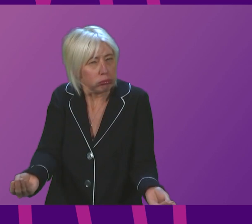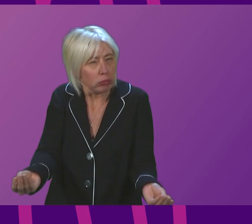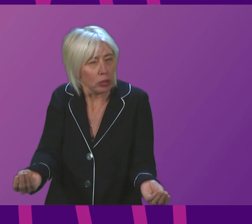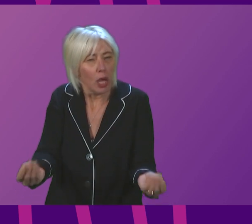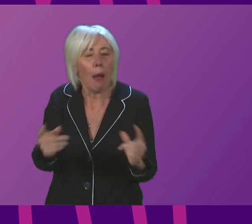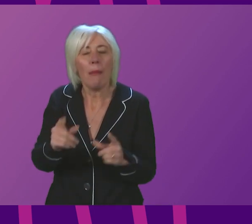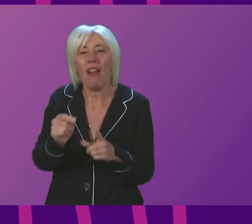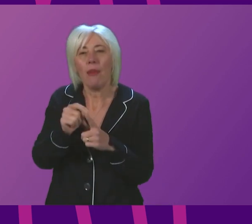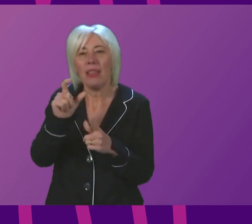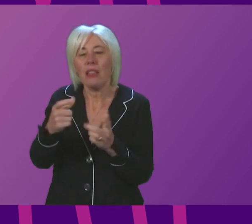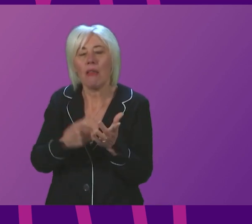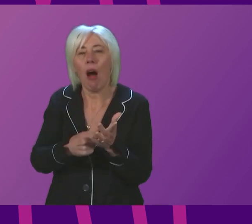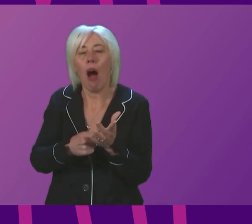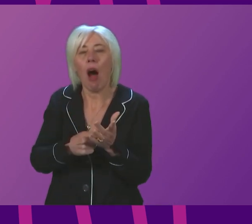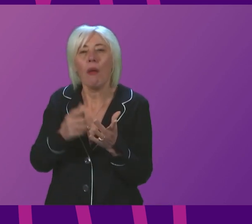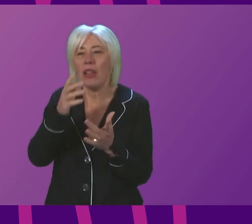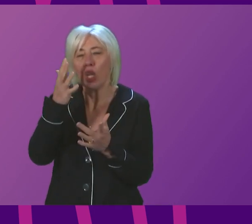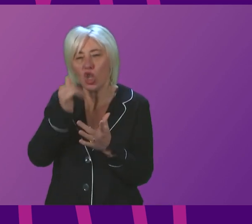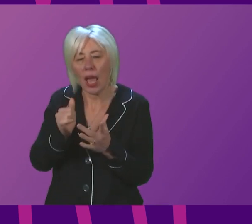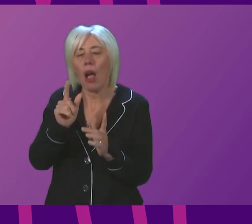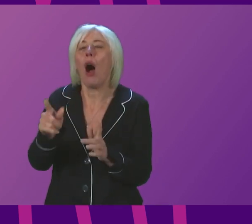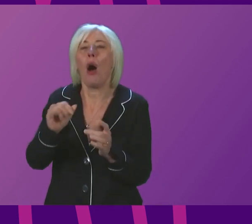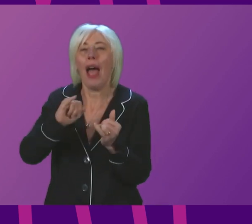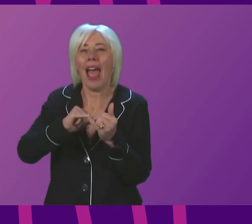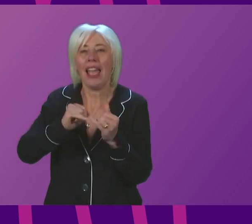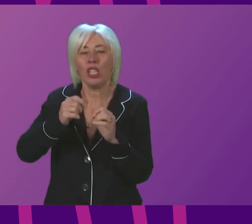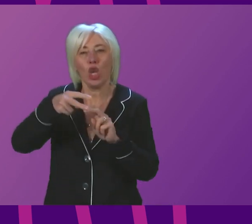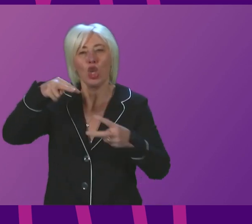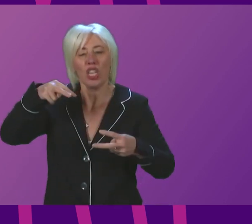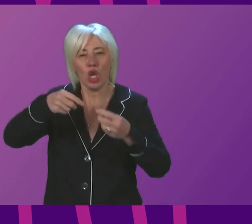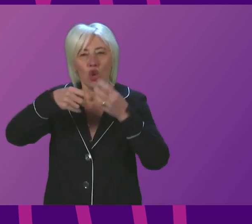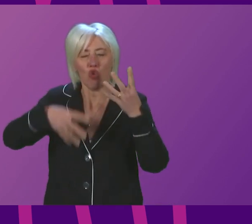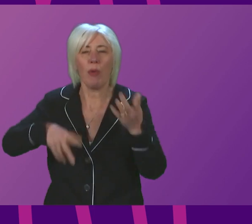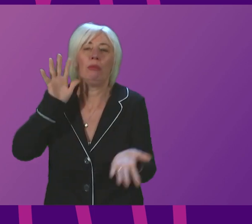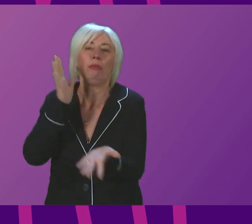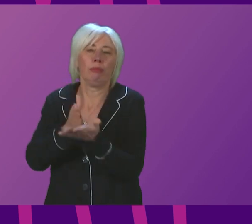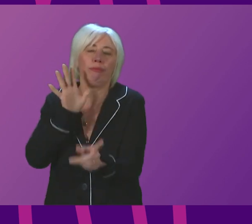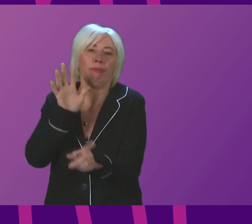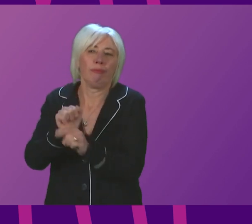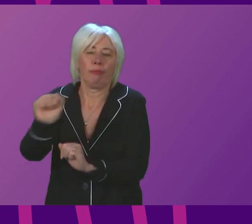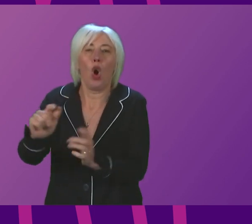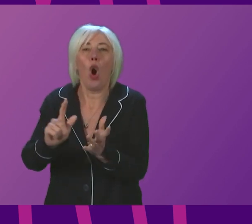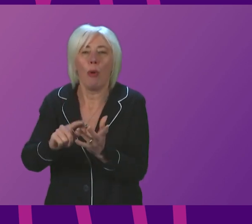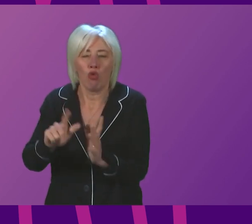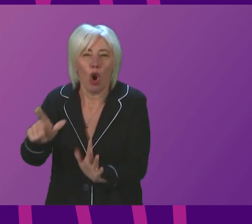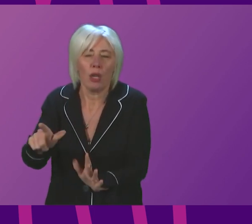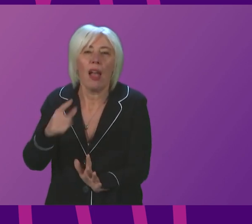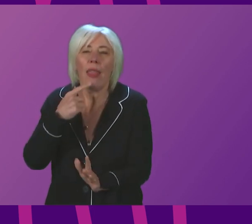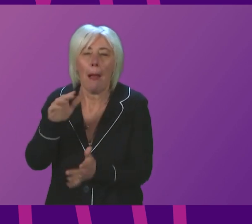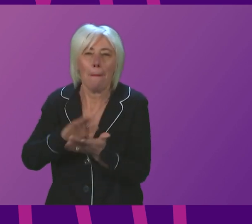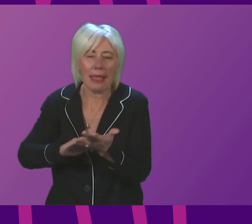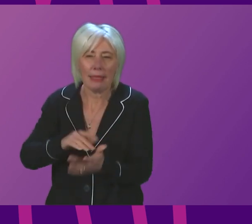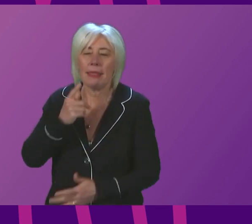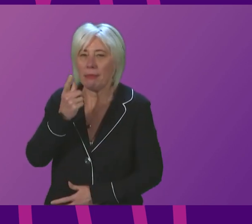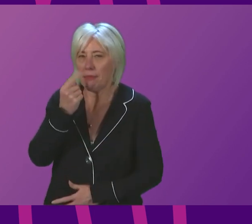if a PCR test has the S gene dropout, then that is indicative of Omicron and that gives an early indication of the presence